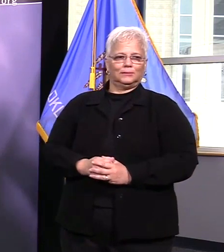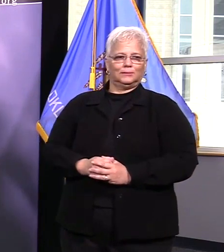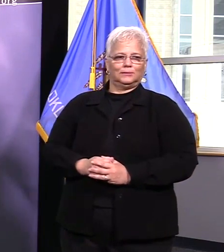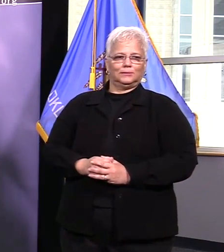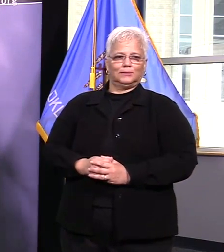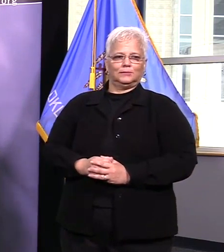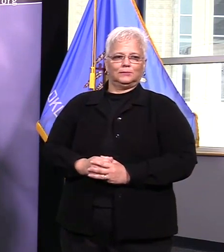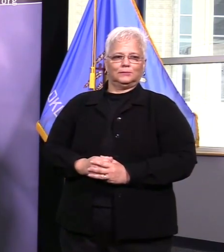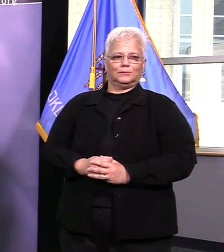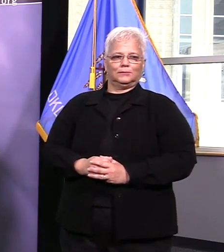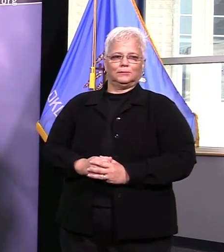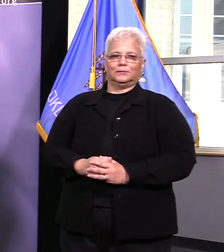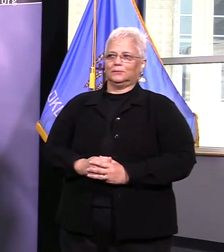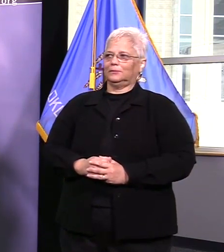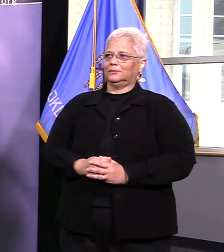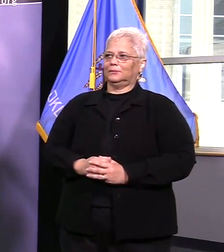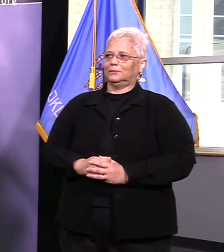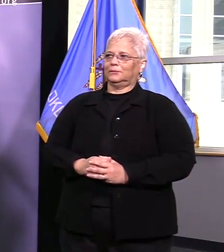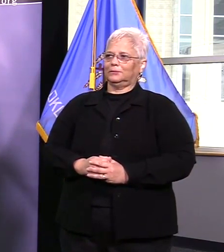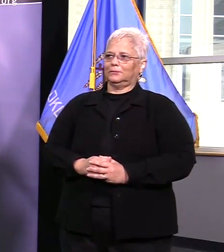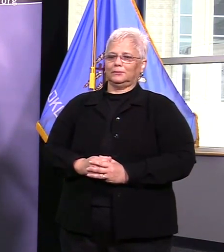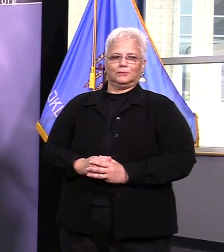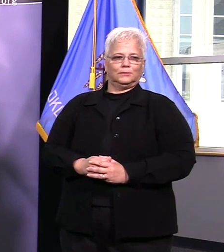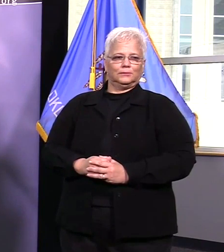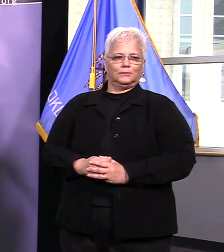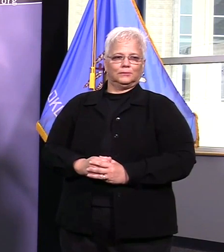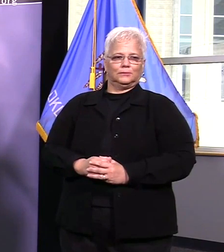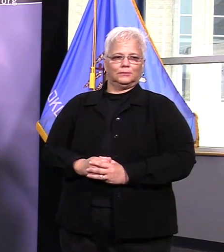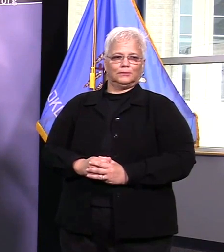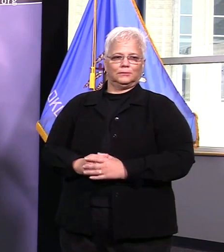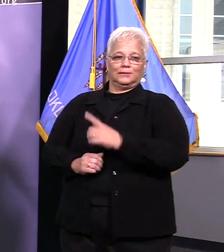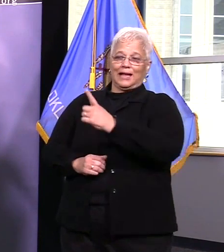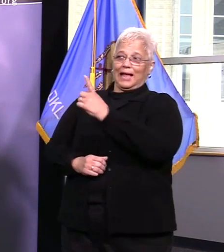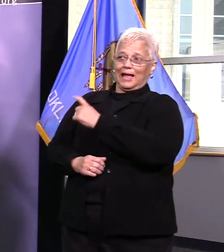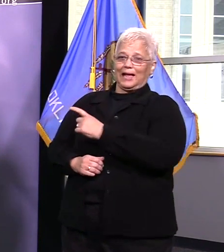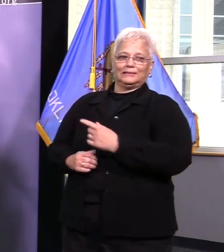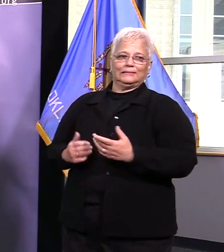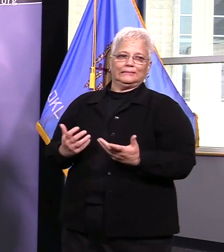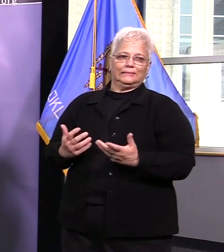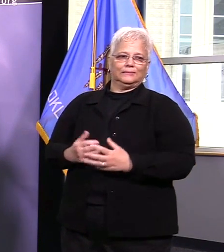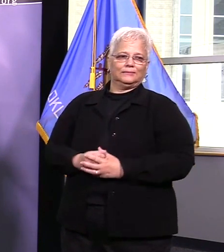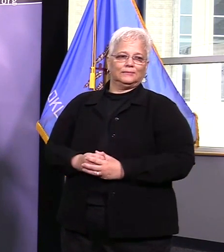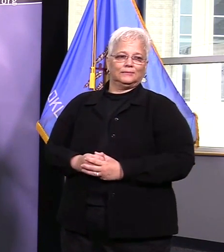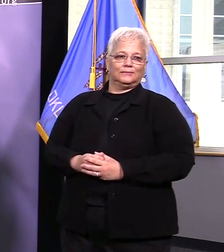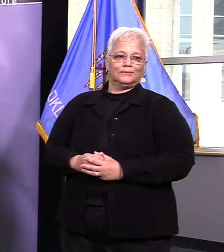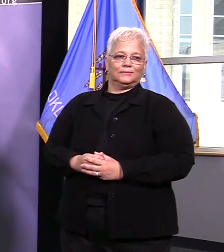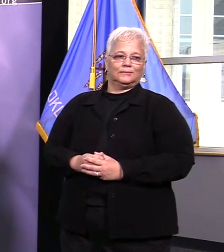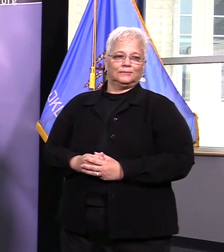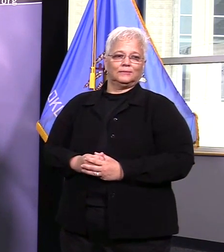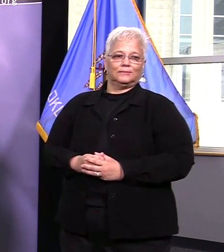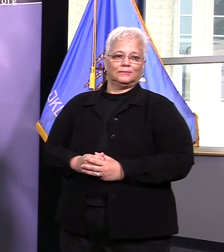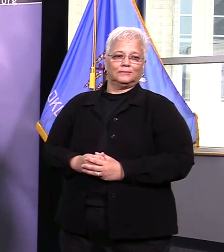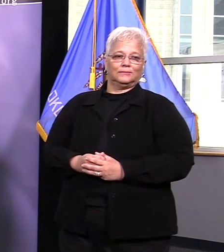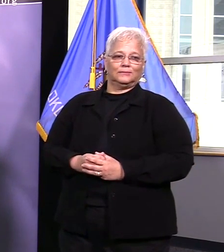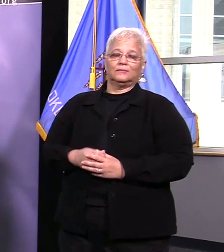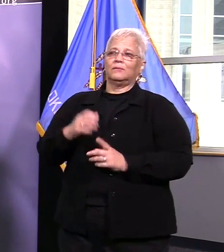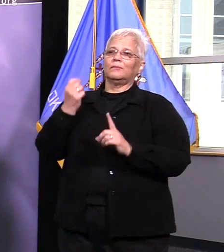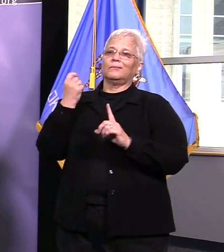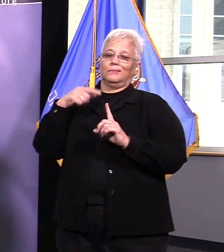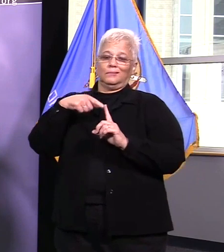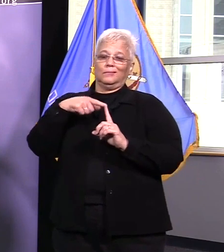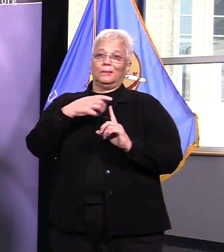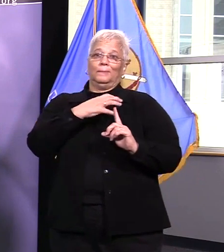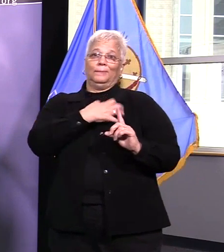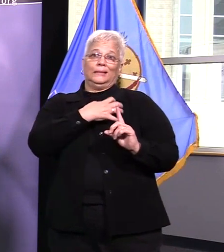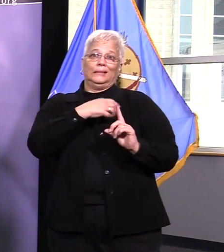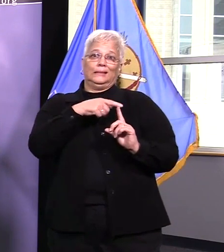a minor question but we've been asked by quite a few wives and girlfriends of officers and even officers because barber shops and salons are